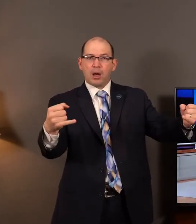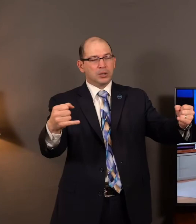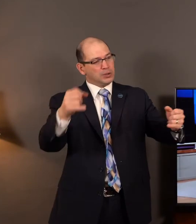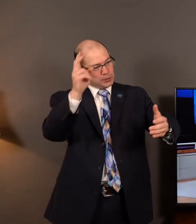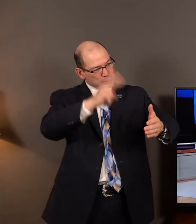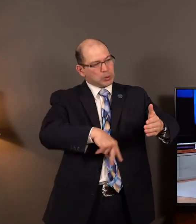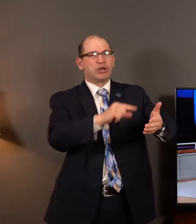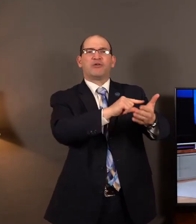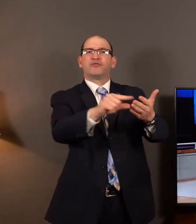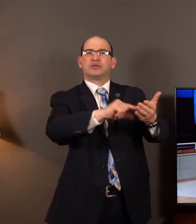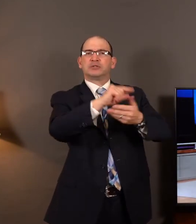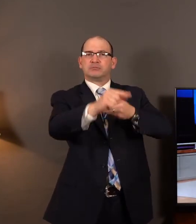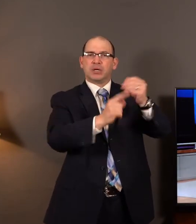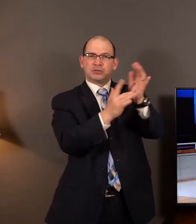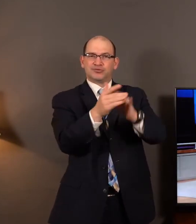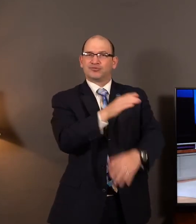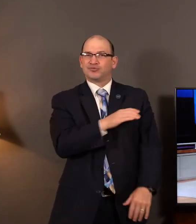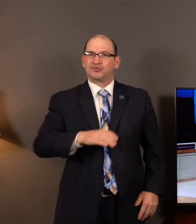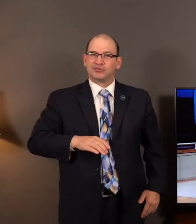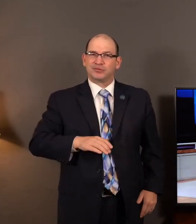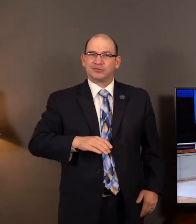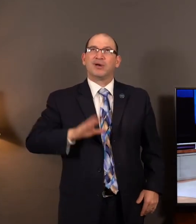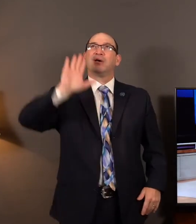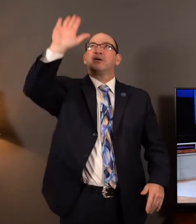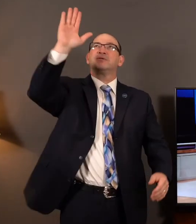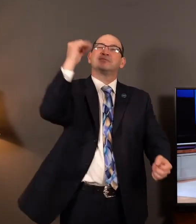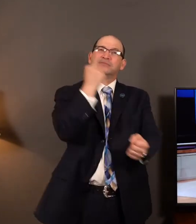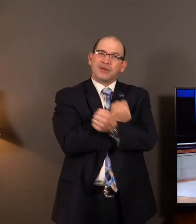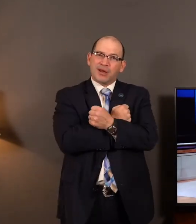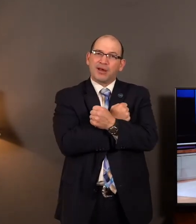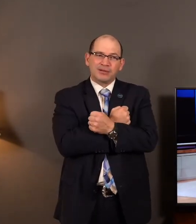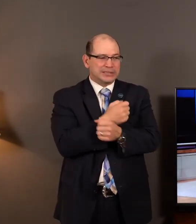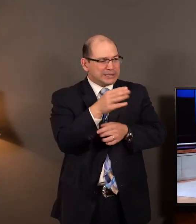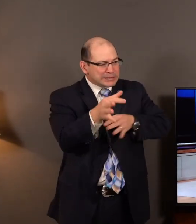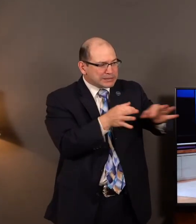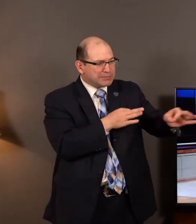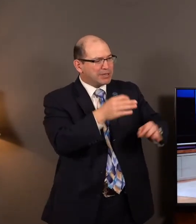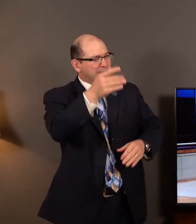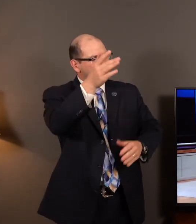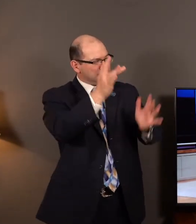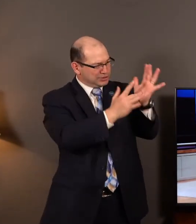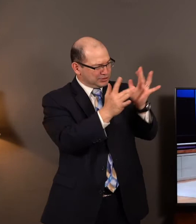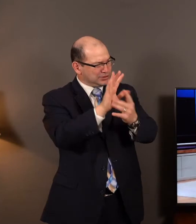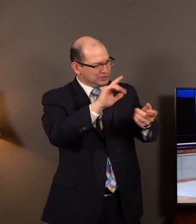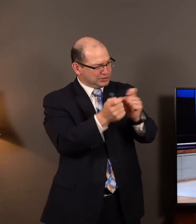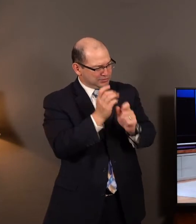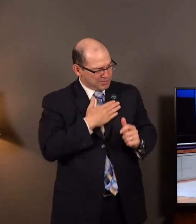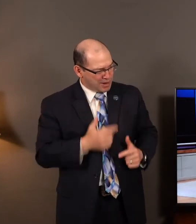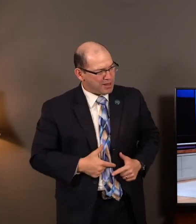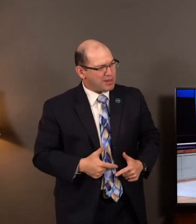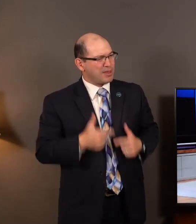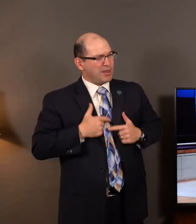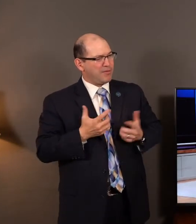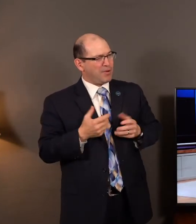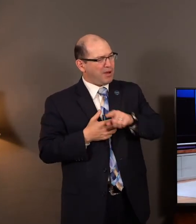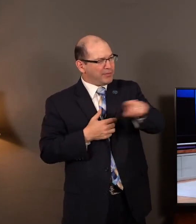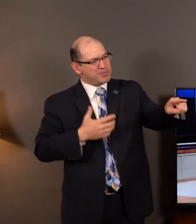of the Lord Jesus Christ. We're going to tell them the difference that Jesus Christ made in our life and how we desire that they may know Christ as well.